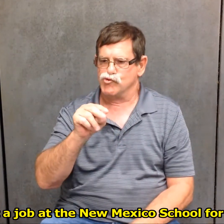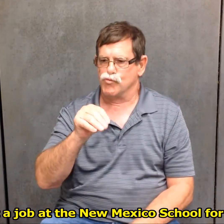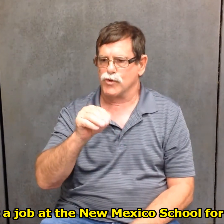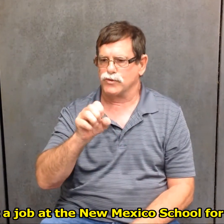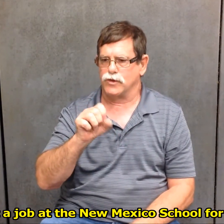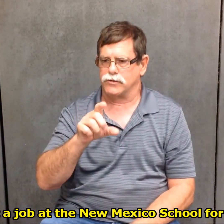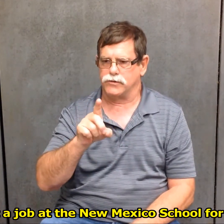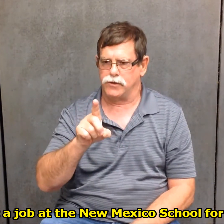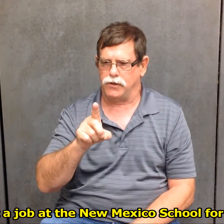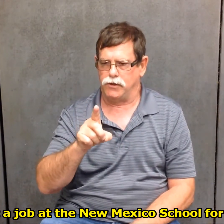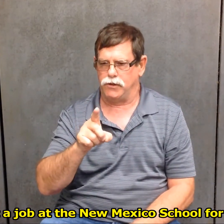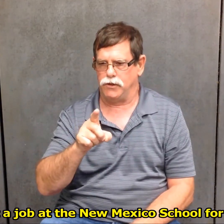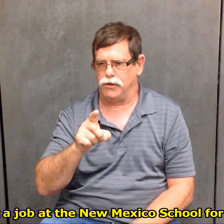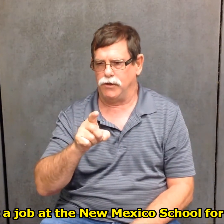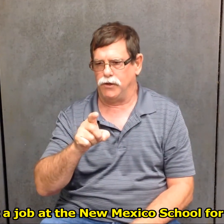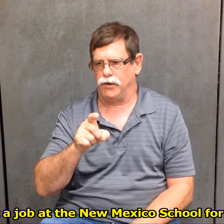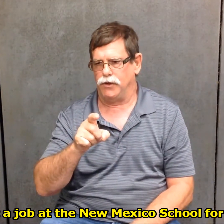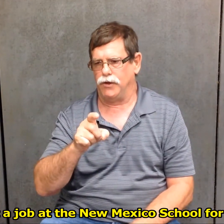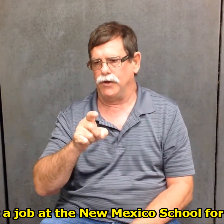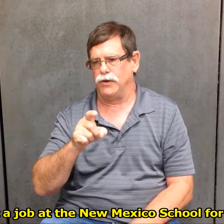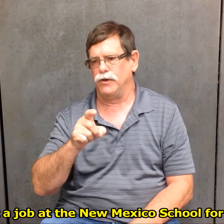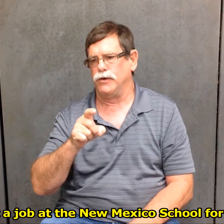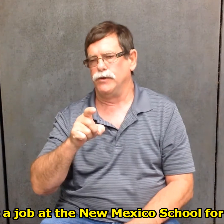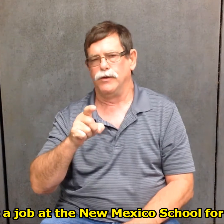I then got a job at the New Mexico School for the Deaf.